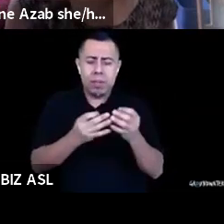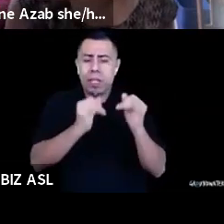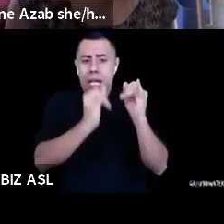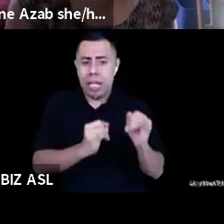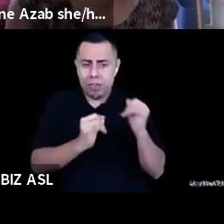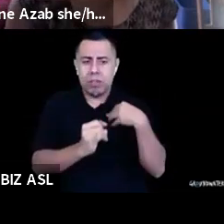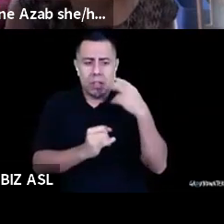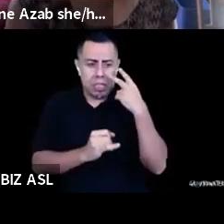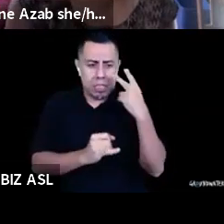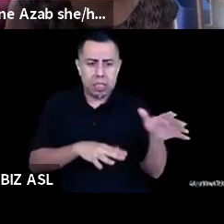Um,